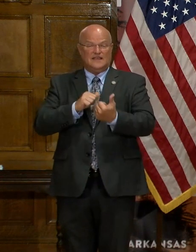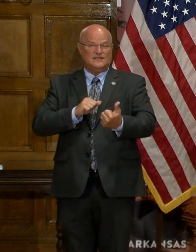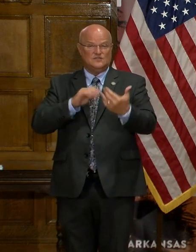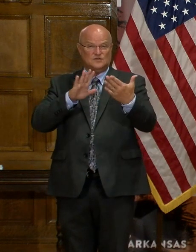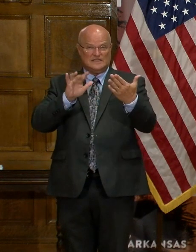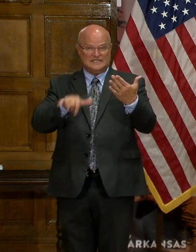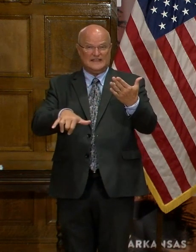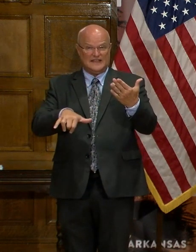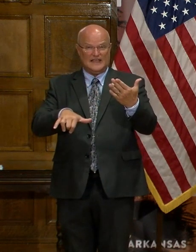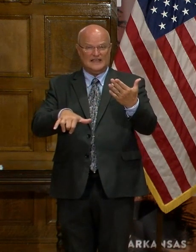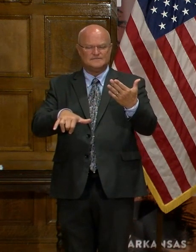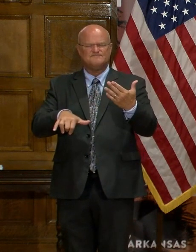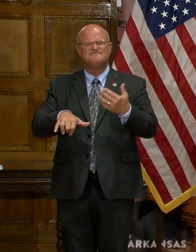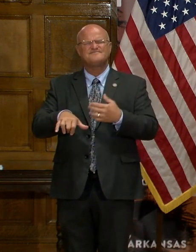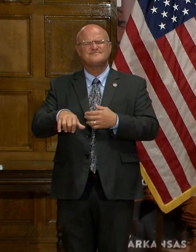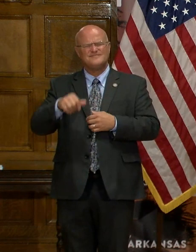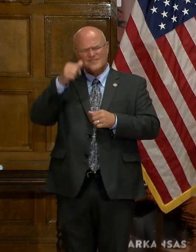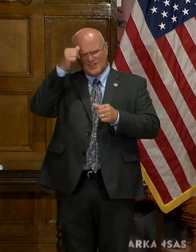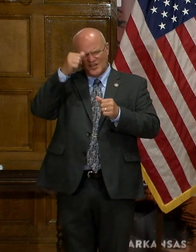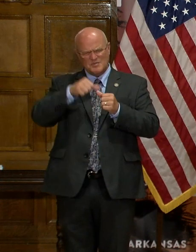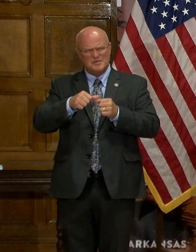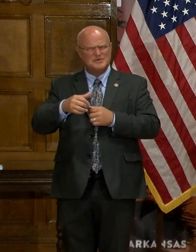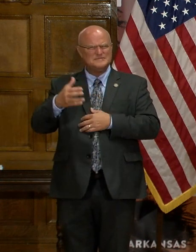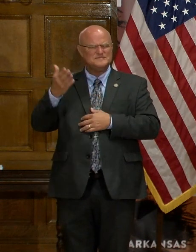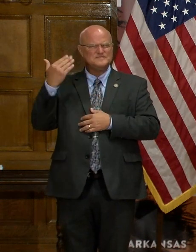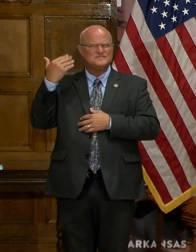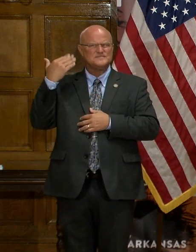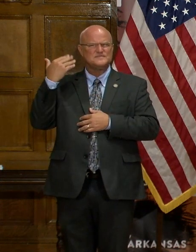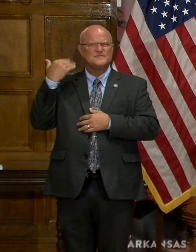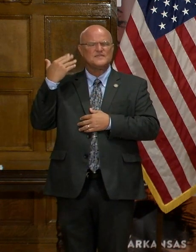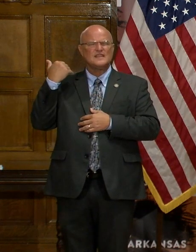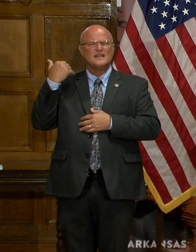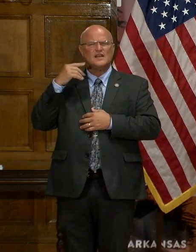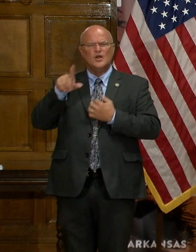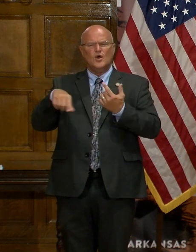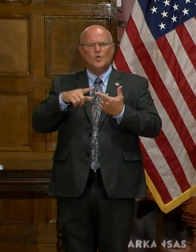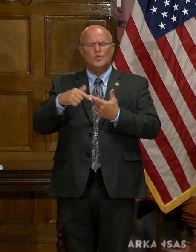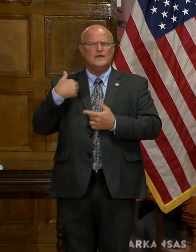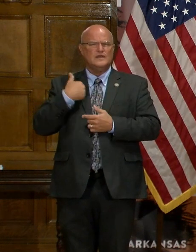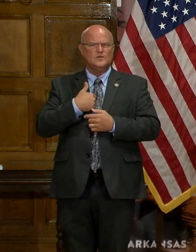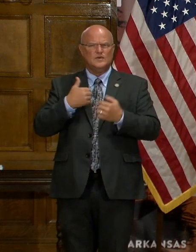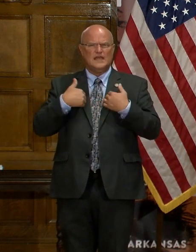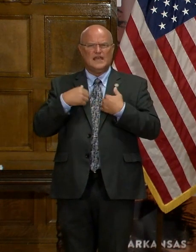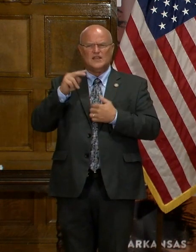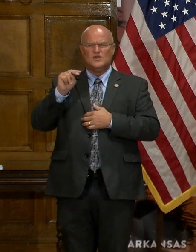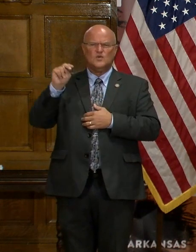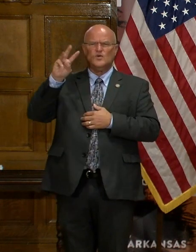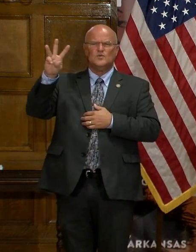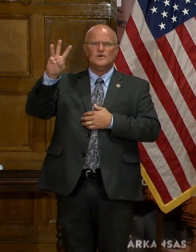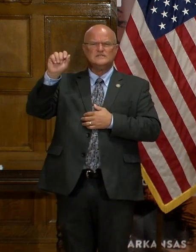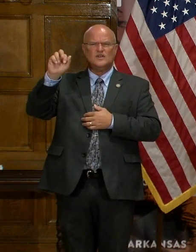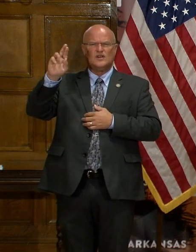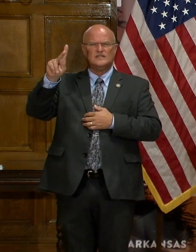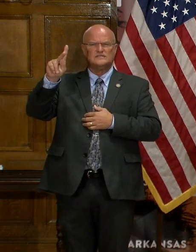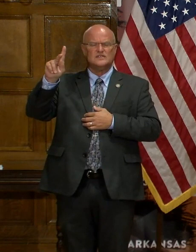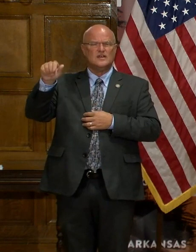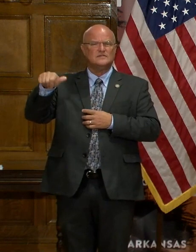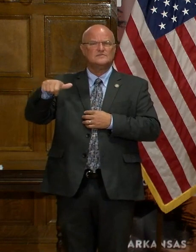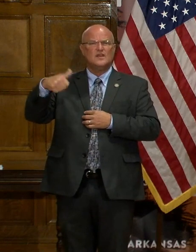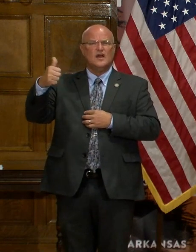addressing that. And you've got to remember back whenever we had in Northwest Arkansas, other